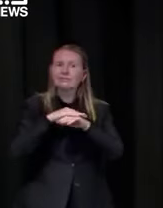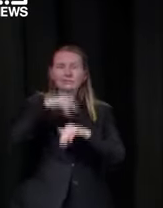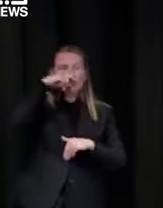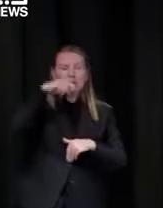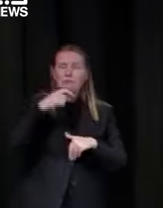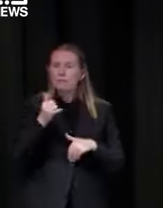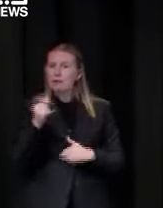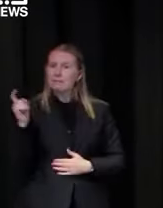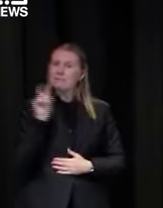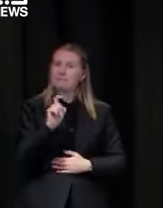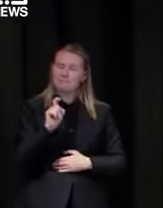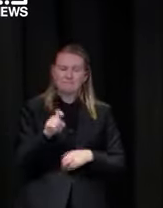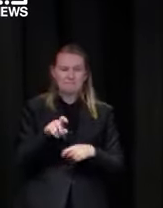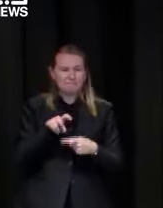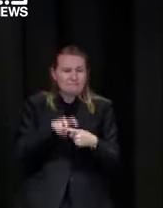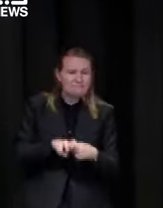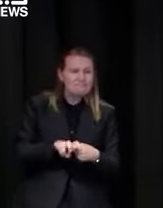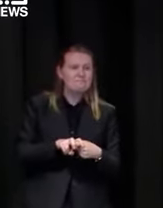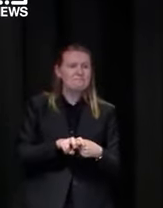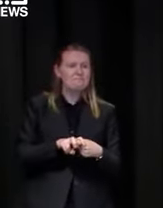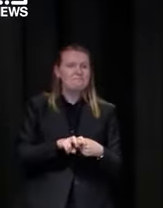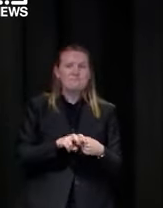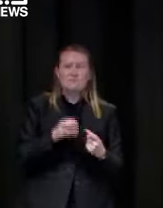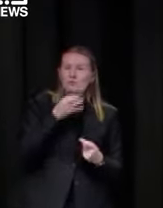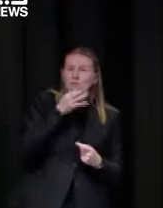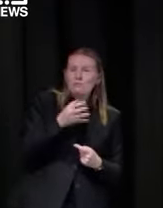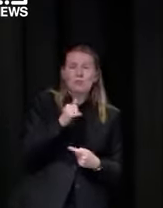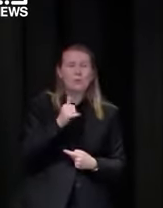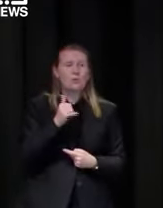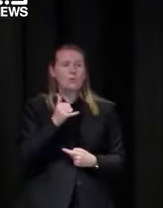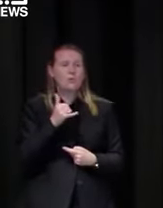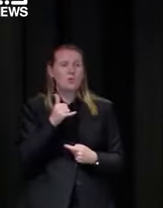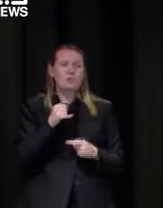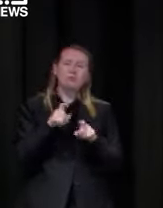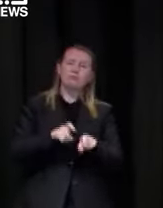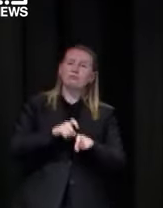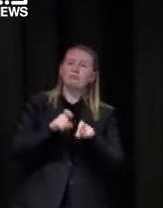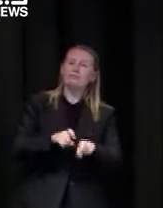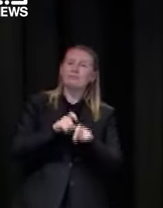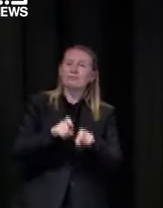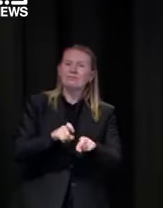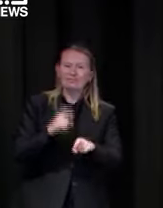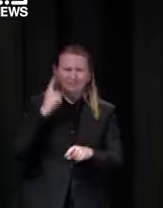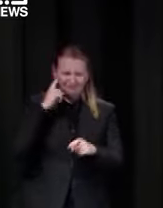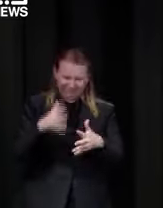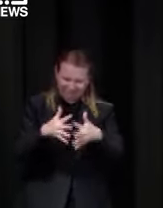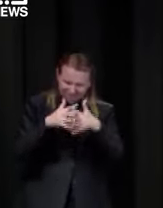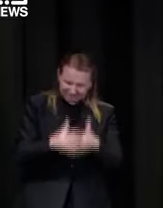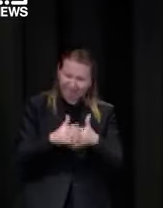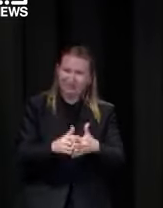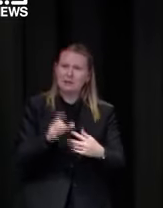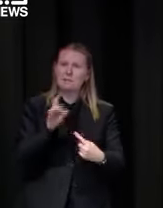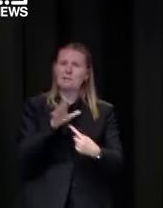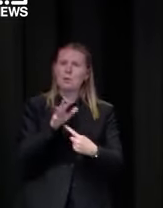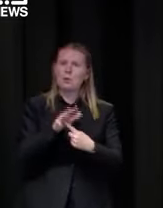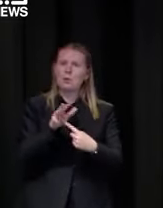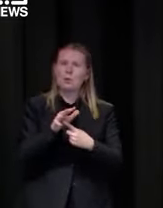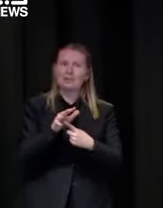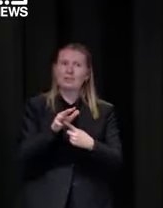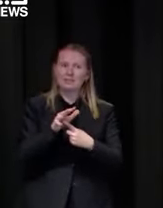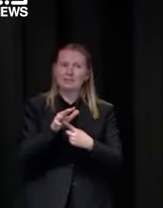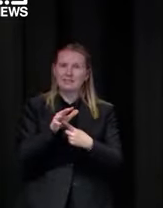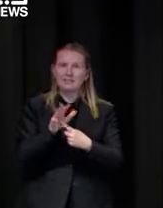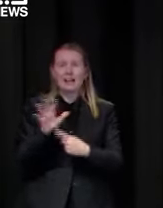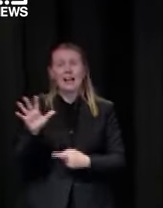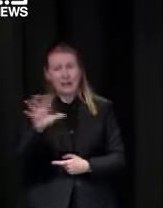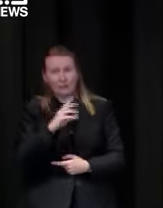for some sometimes a short period of time sometimes a longer period of time it just makes sense to have as many people vaccinated as possible hopefully everybody in that